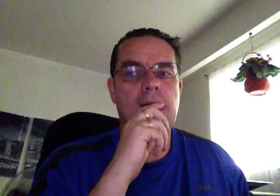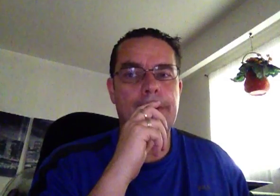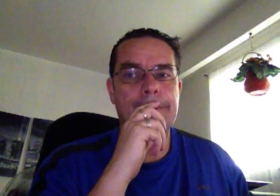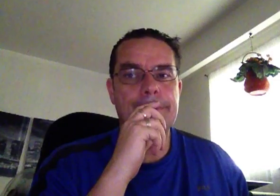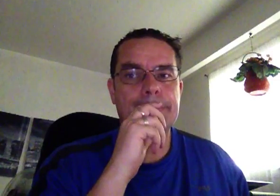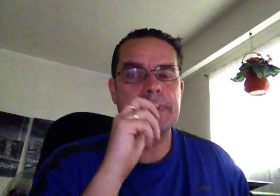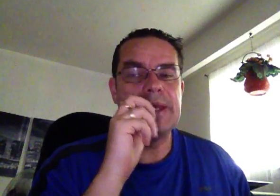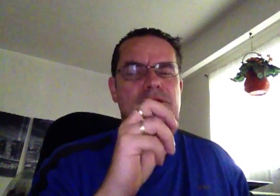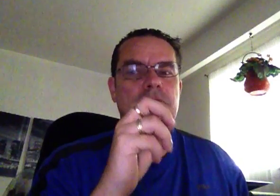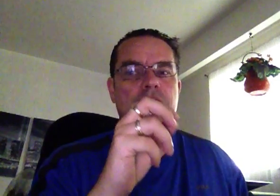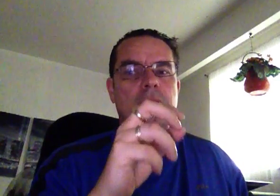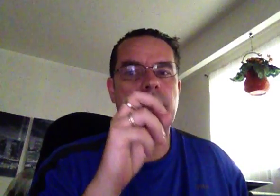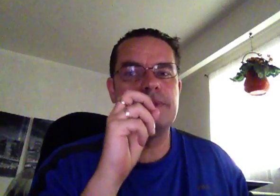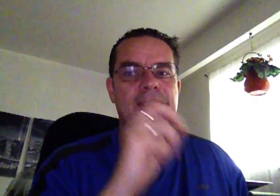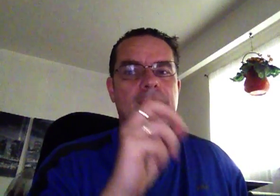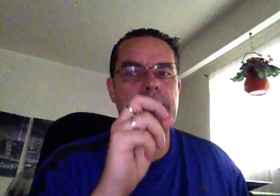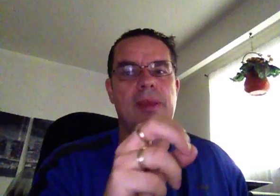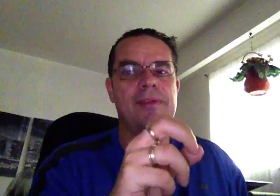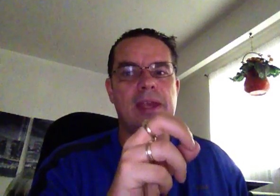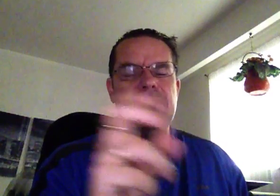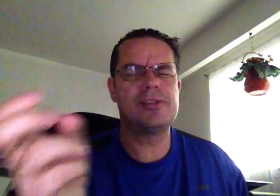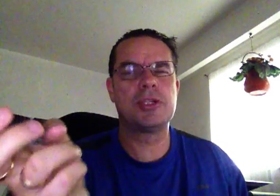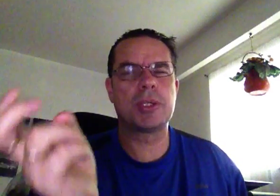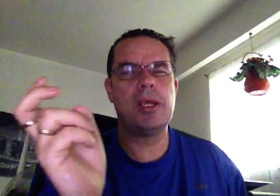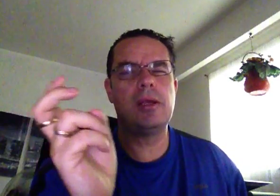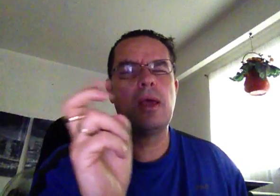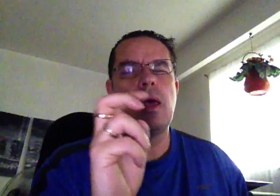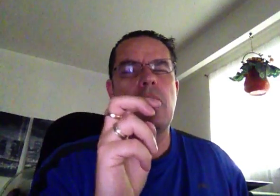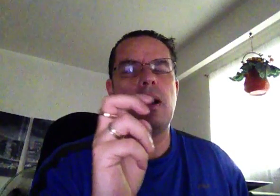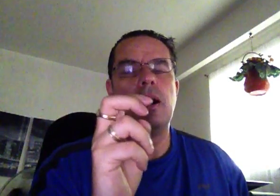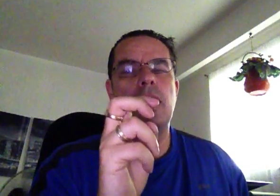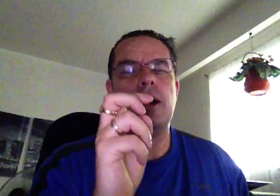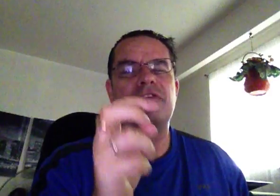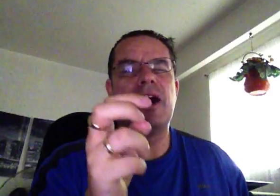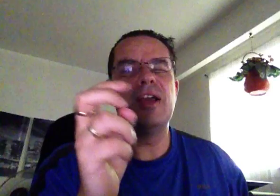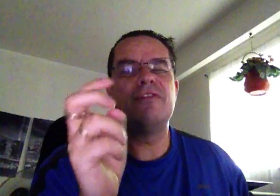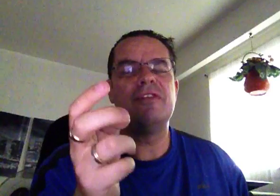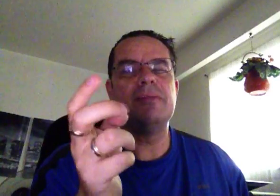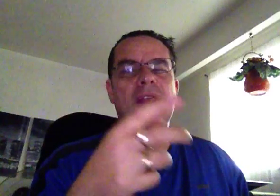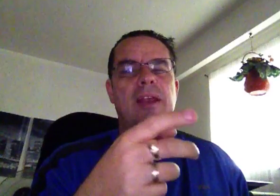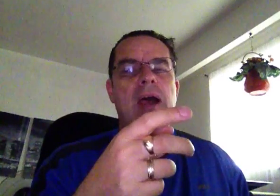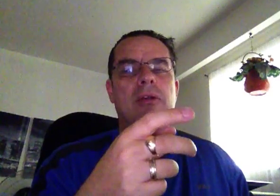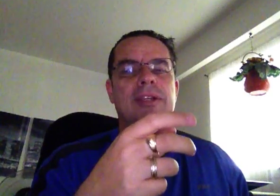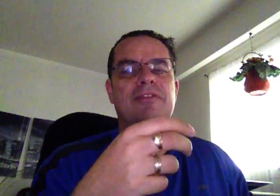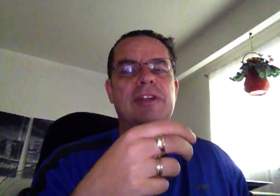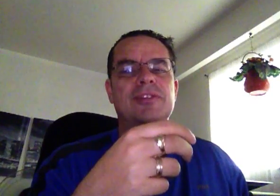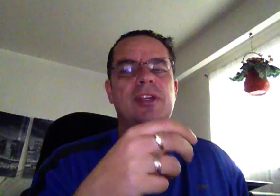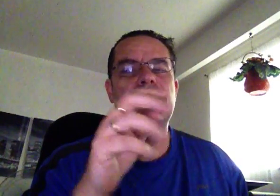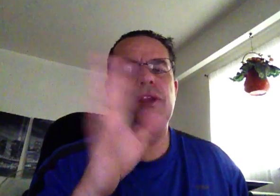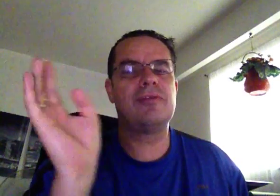he's only trading on tick and minute data. He used to trade on 5, 50-minute and hourly frequency. He